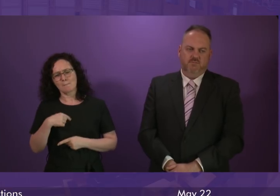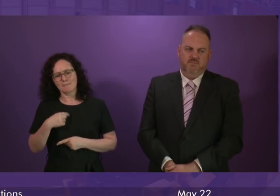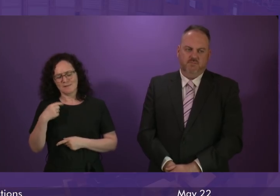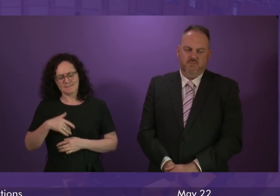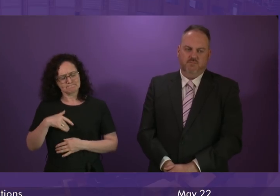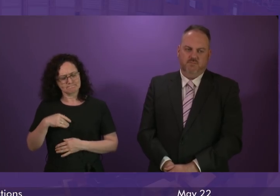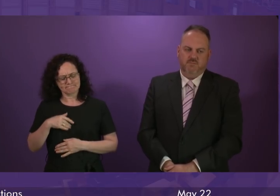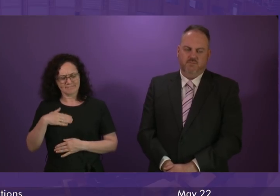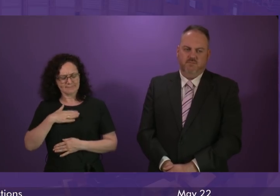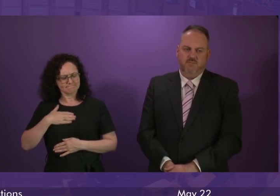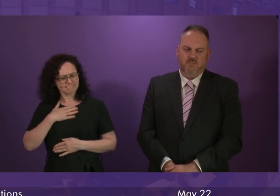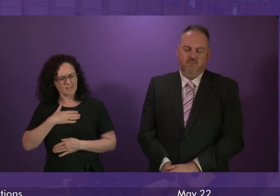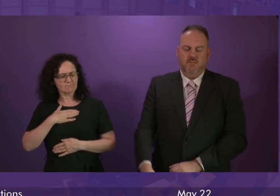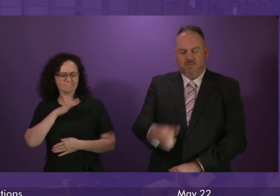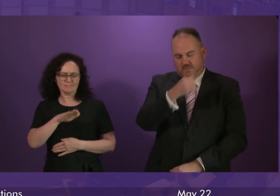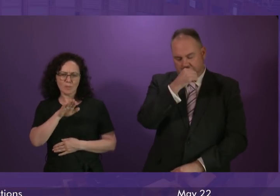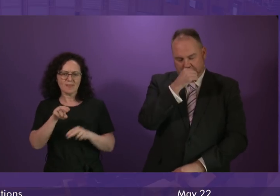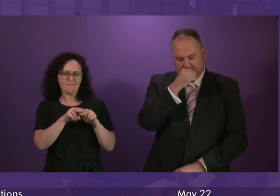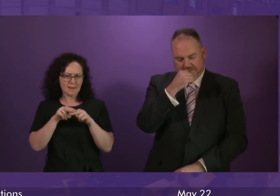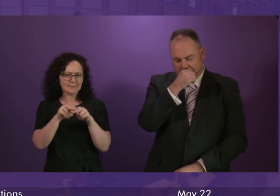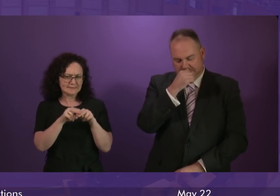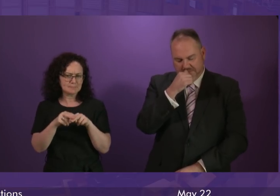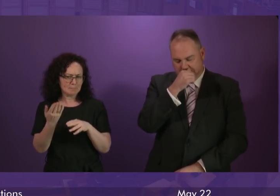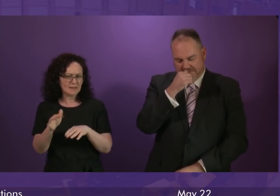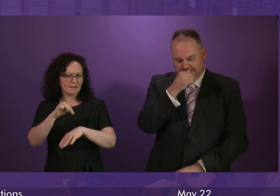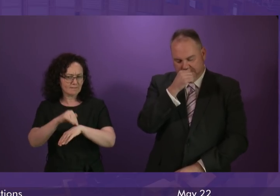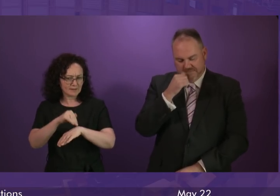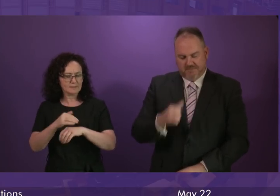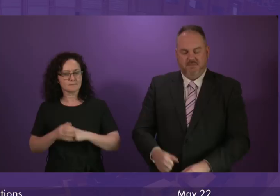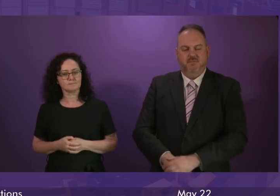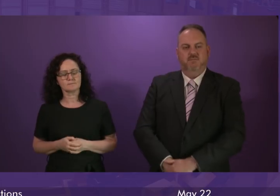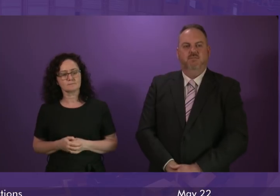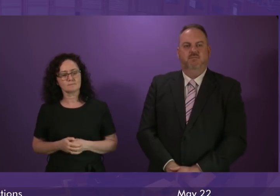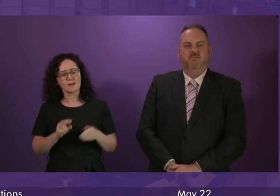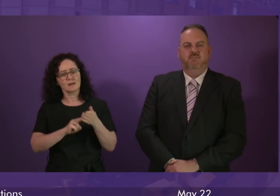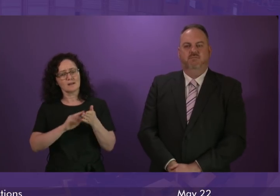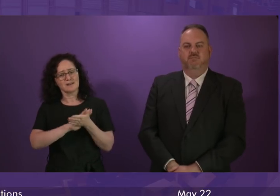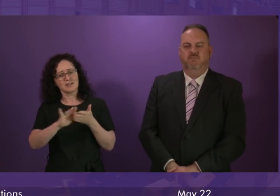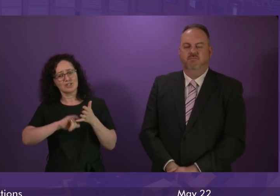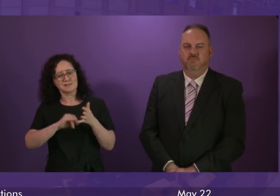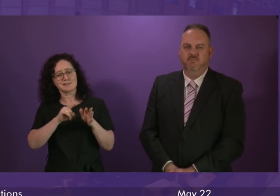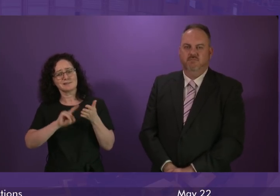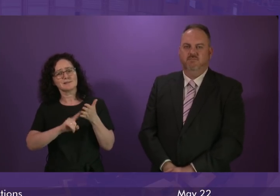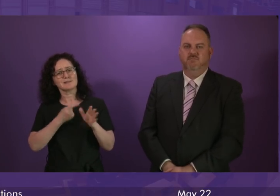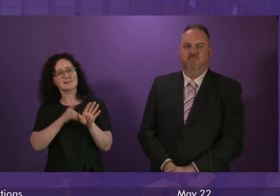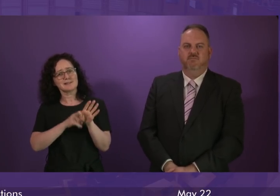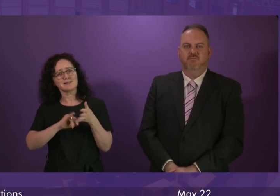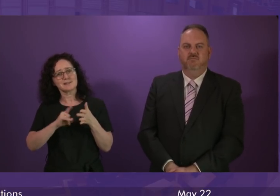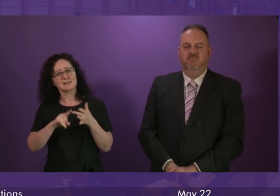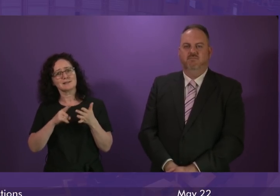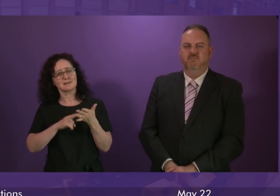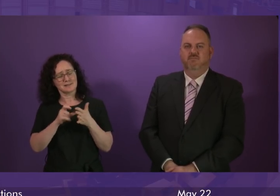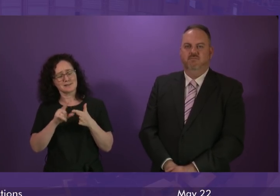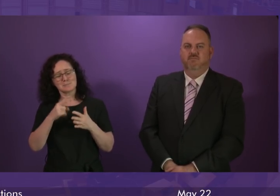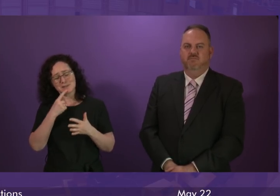affected. NHS Tayside, which commissioned the inquiry, have committed to learning from the interim report, and we look forward to David Strang